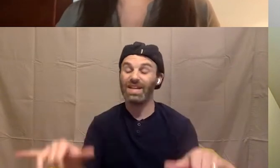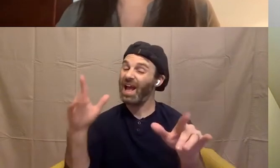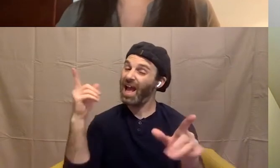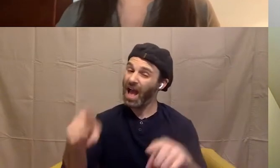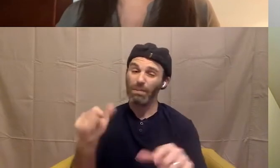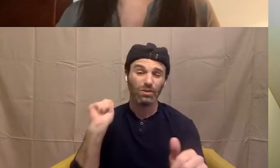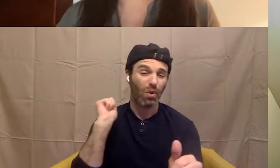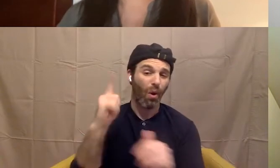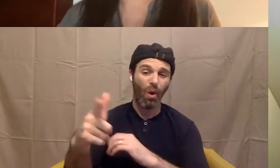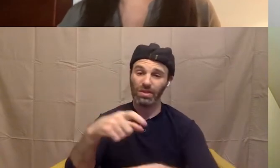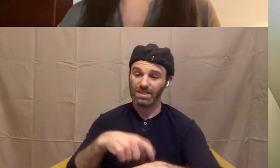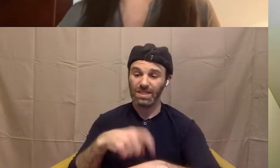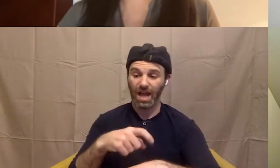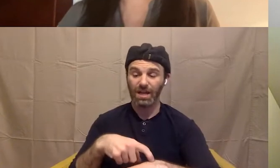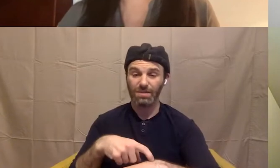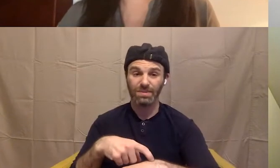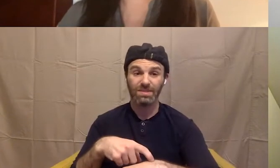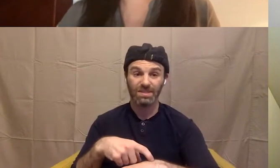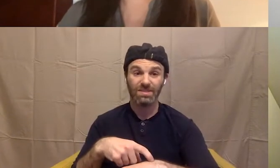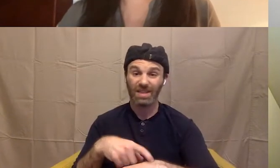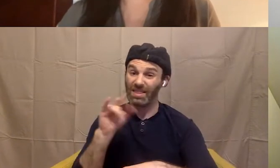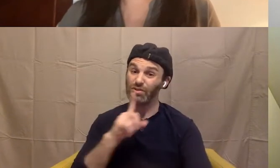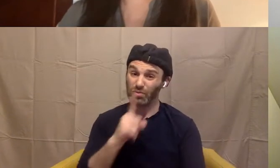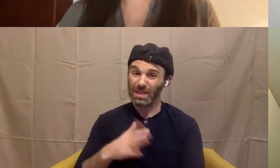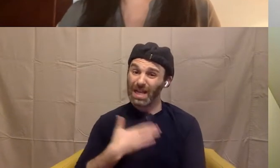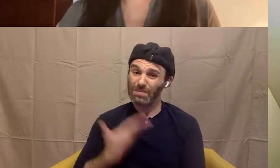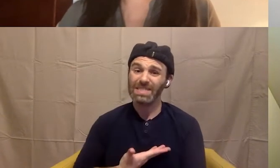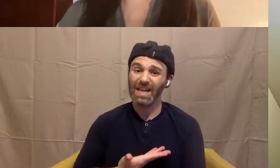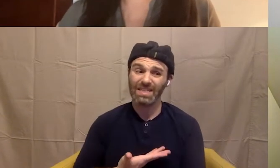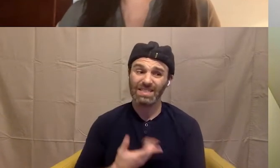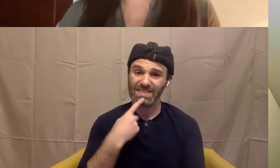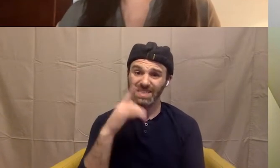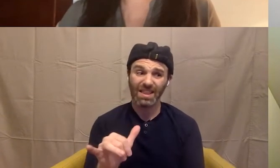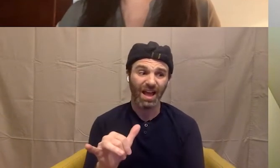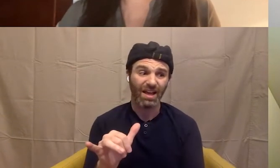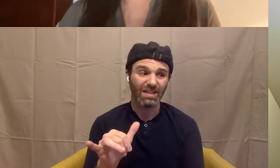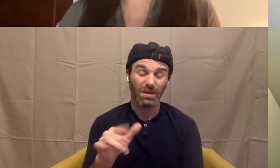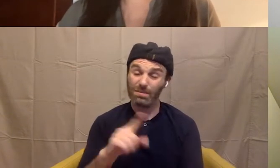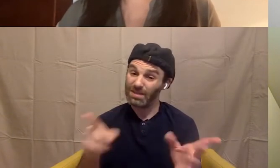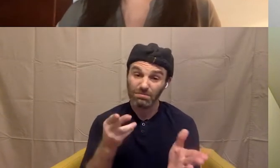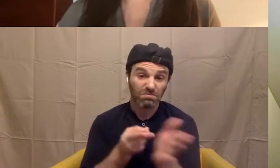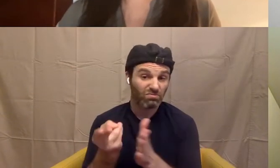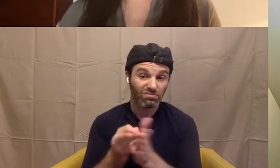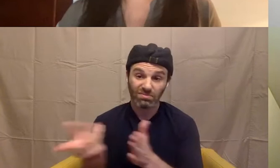right? And it's so upsetting to say it, but it's true, right? And, and we, we gaslight,